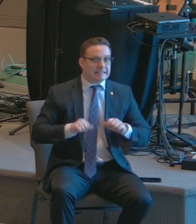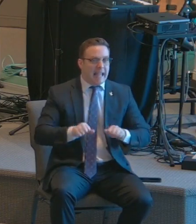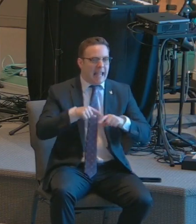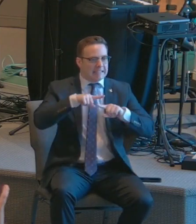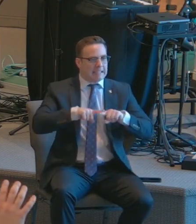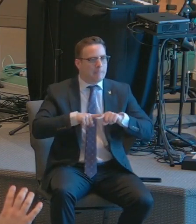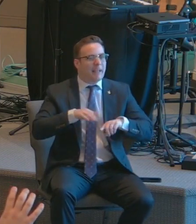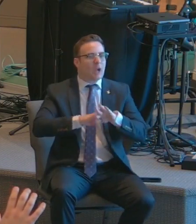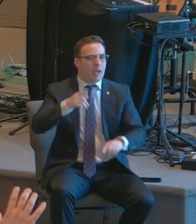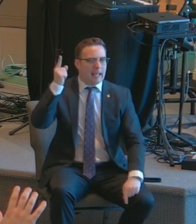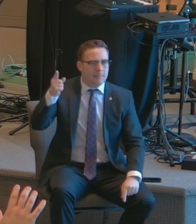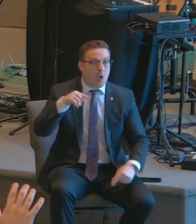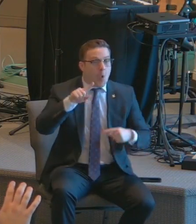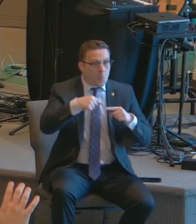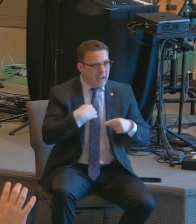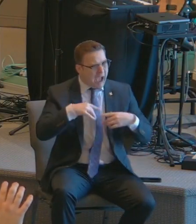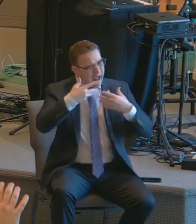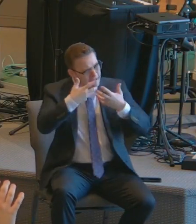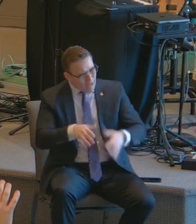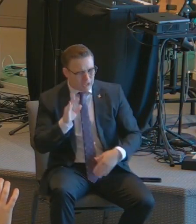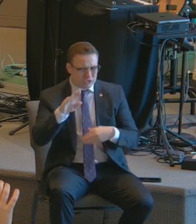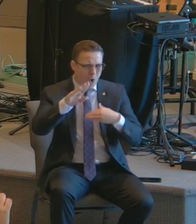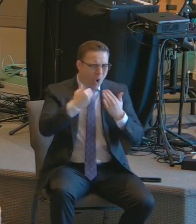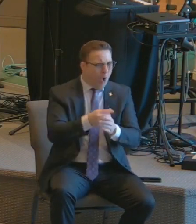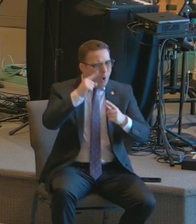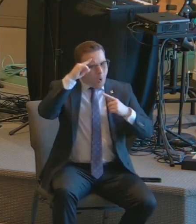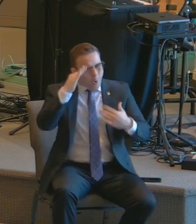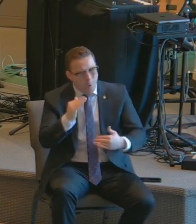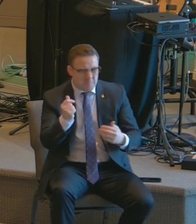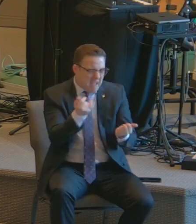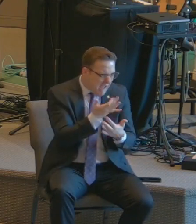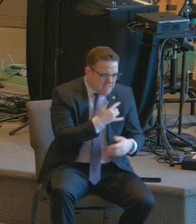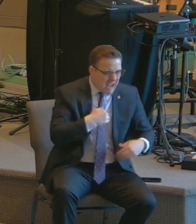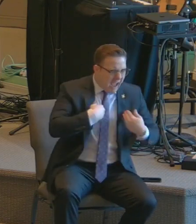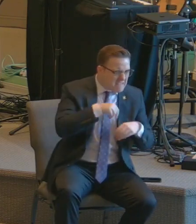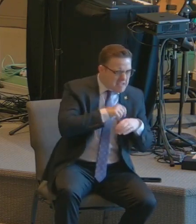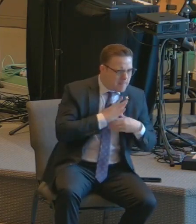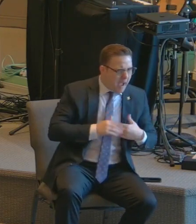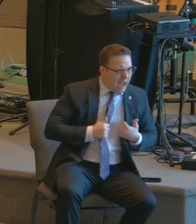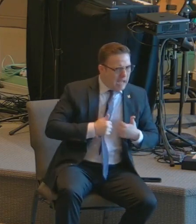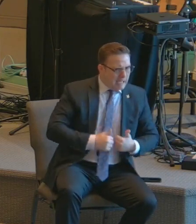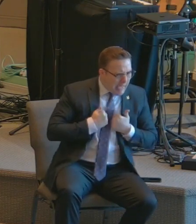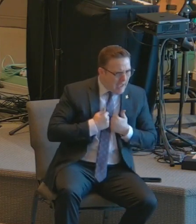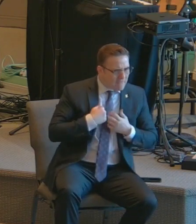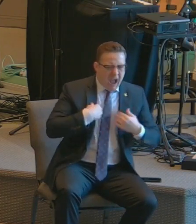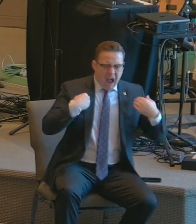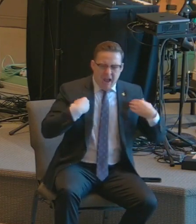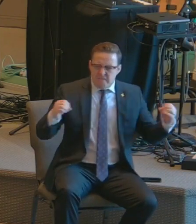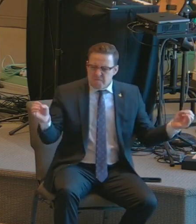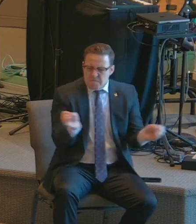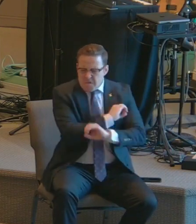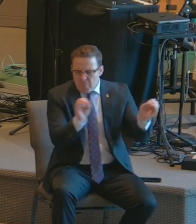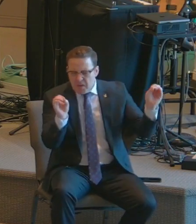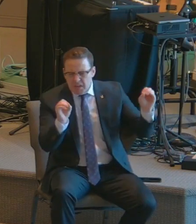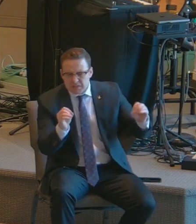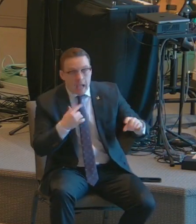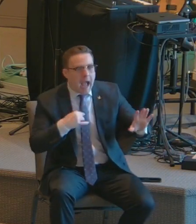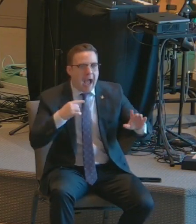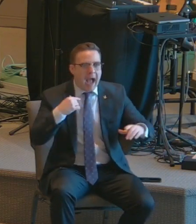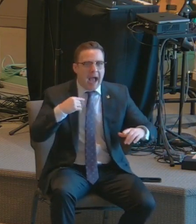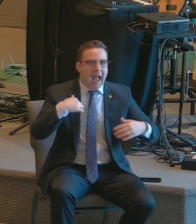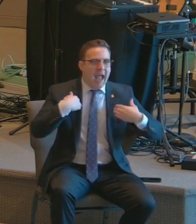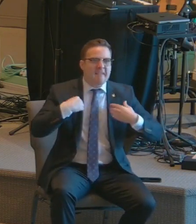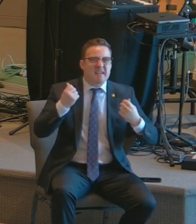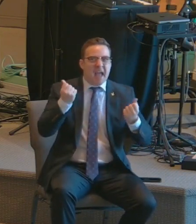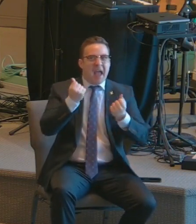I'm telling you, when I lost all hope, when I lost everything that I've ever had in my life, when I have nothing, I can tell you that I have